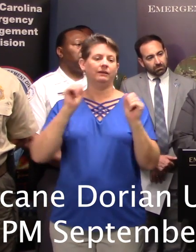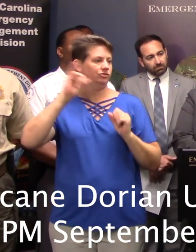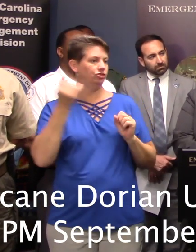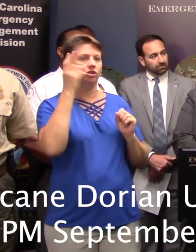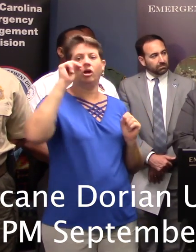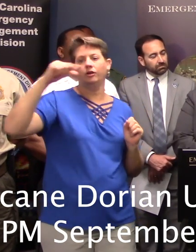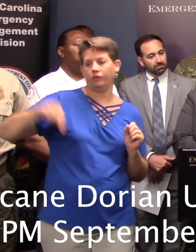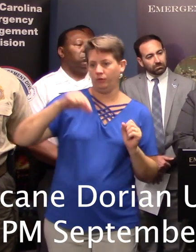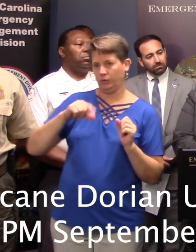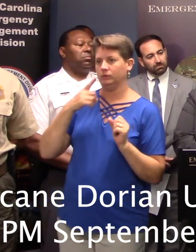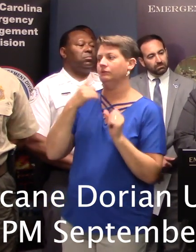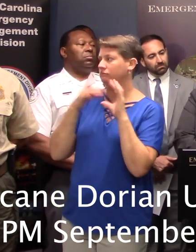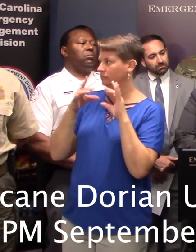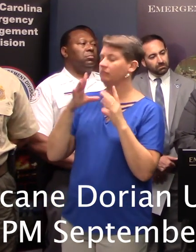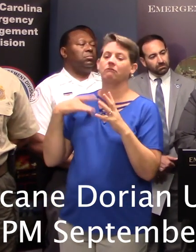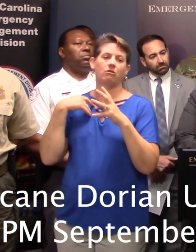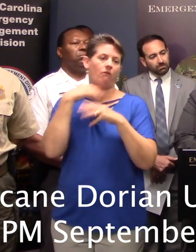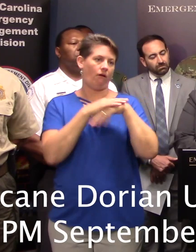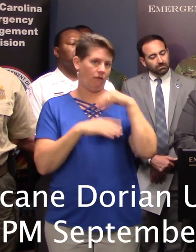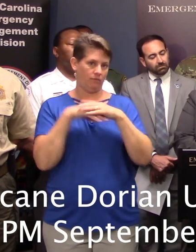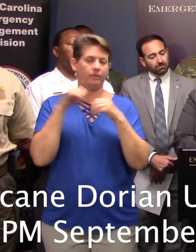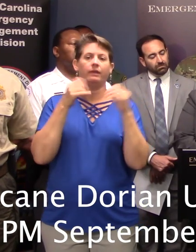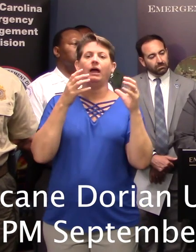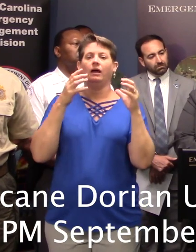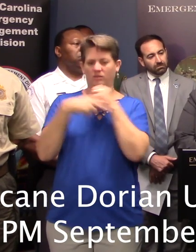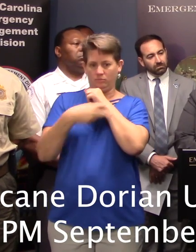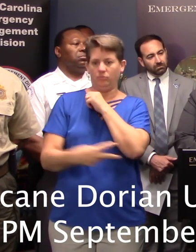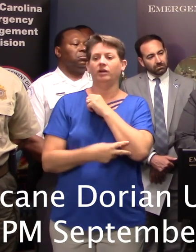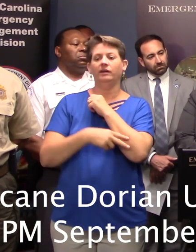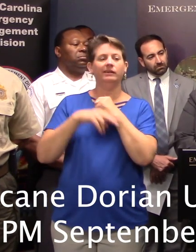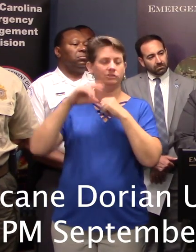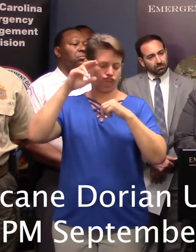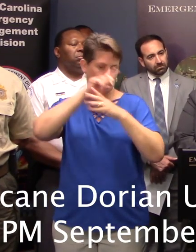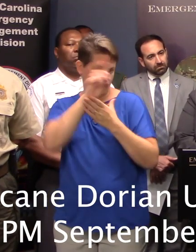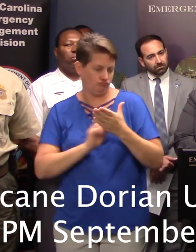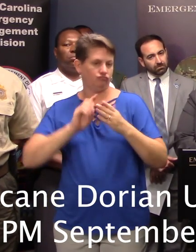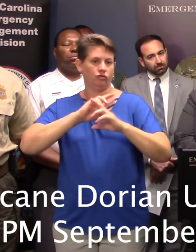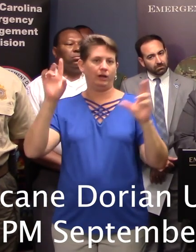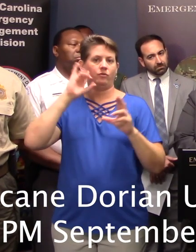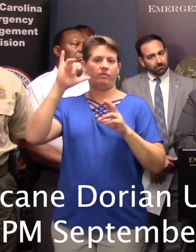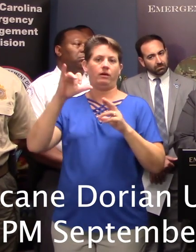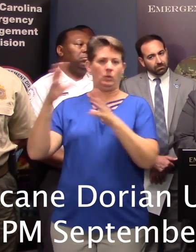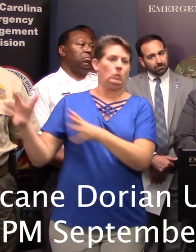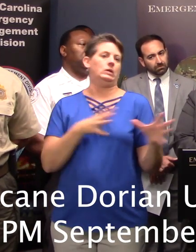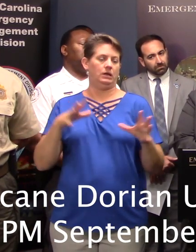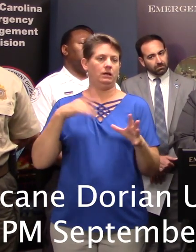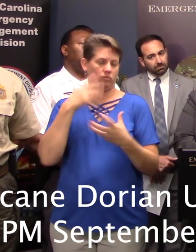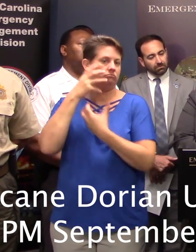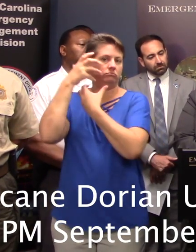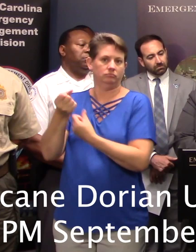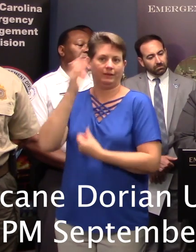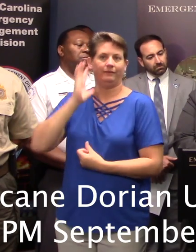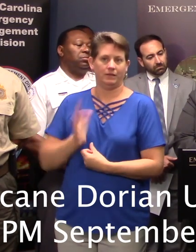mentioned earlier. And we feel very comfortable that bridge is designed to sustain well more than those types of winds. And so we have no concerns over the Ravenel.